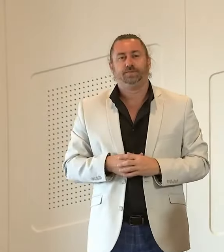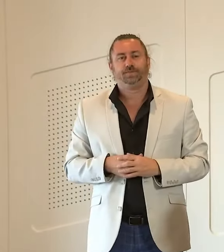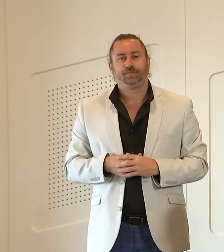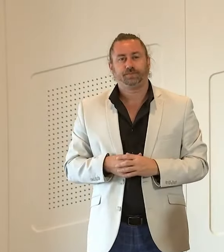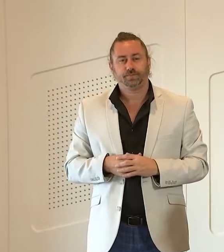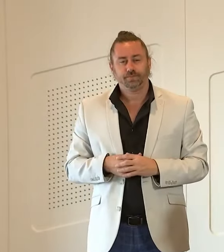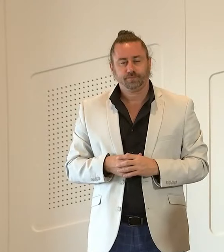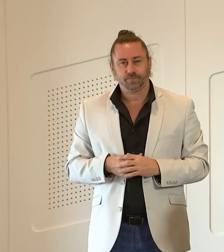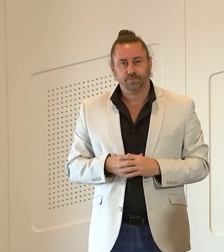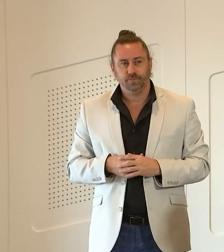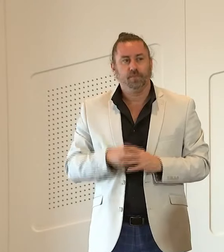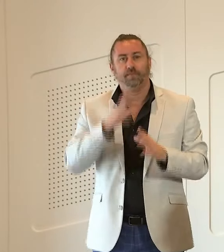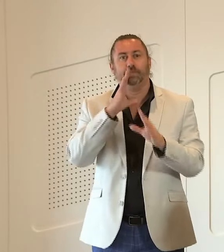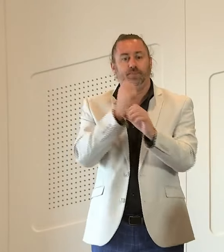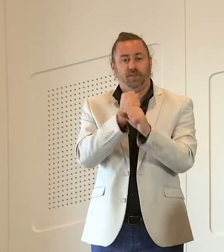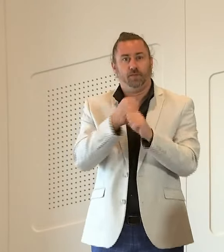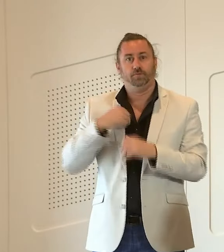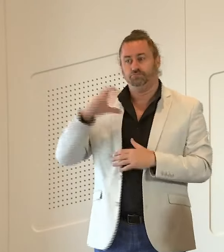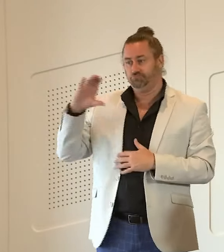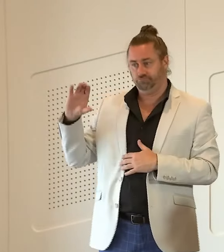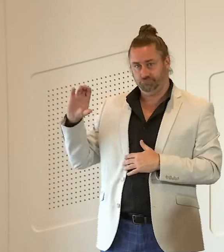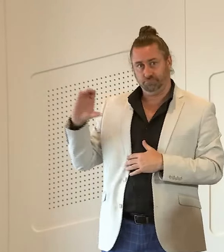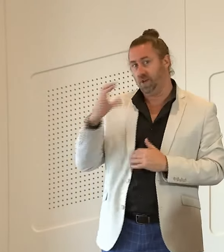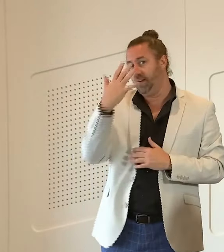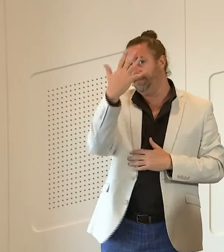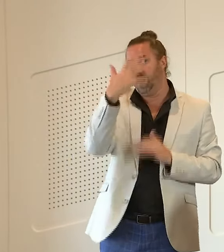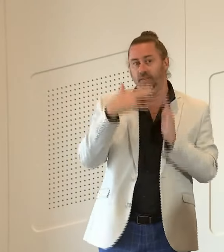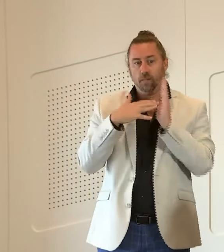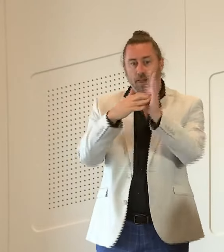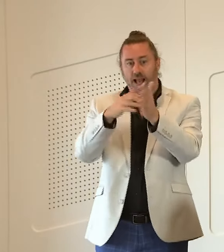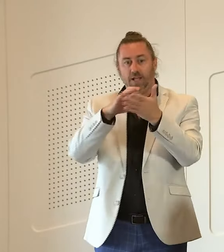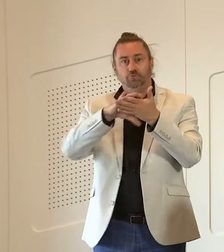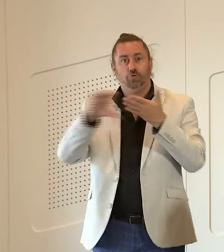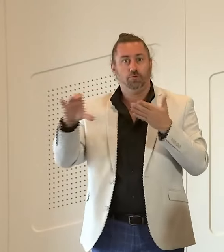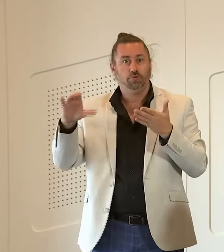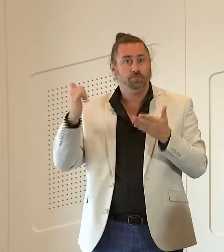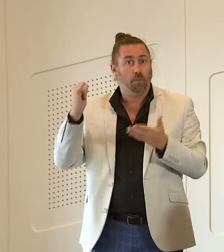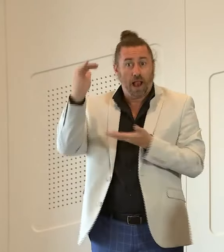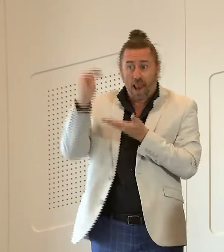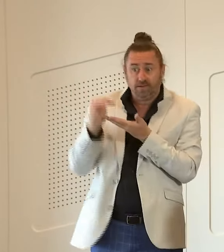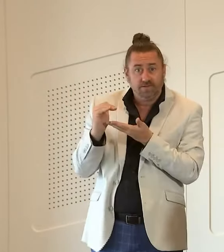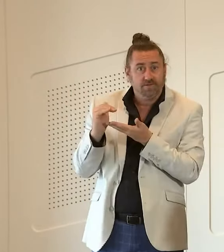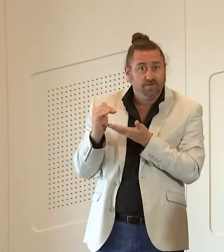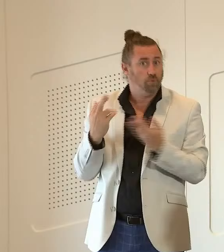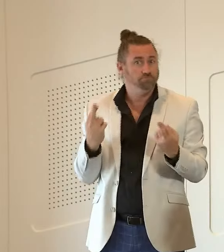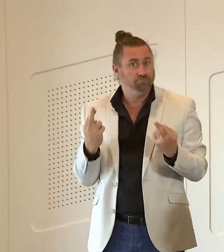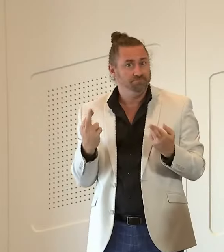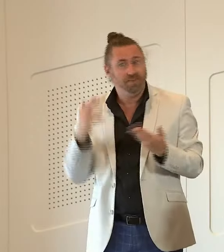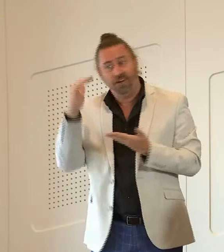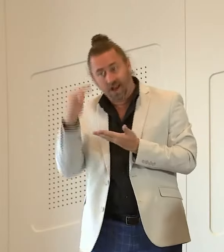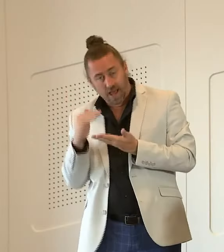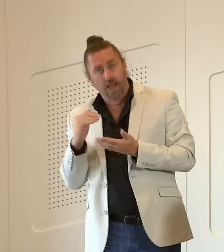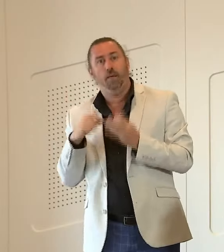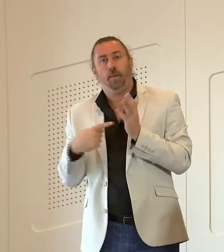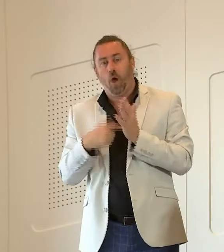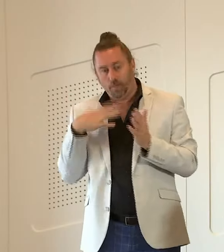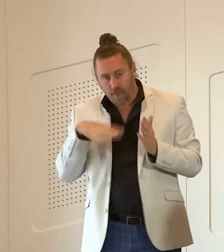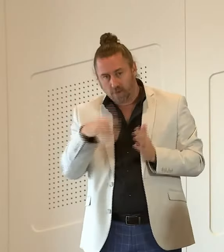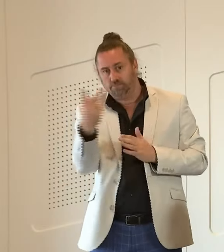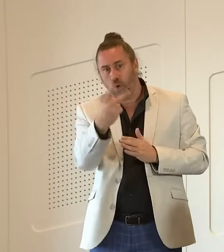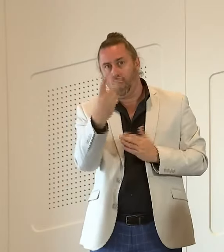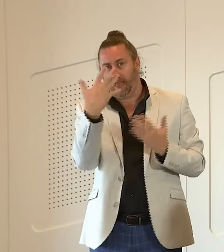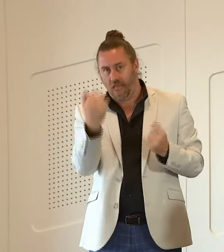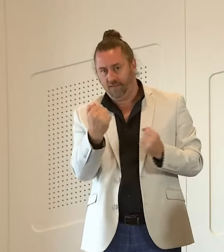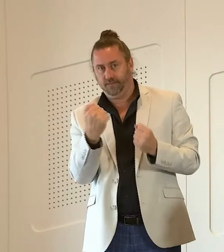um the the government has set aside five million dollars um it may not come to that amount but uh we want to make sure that they are adequately